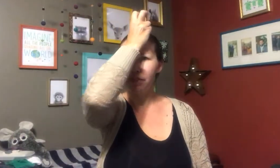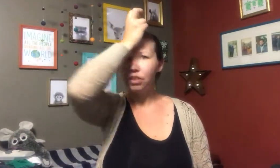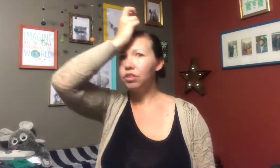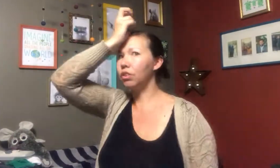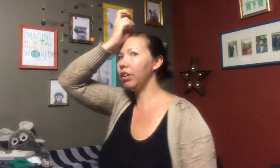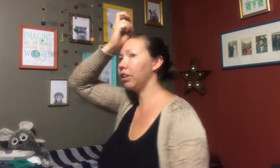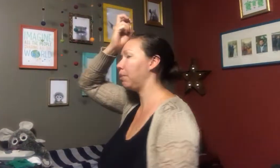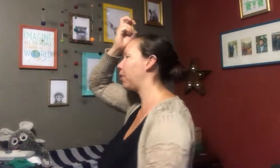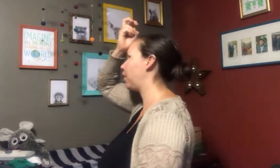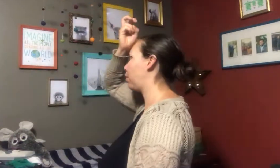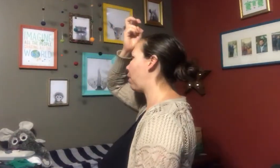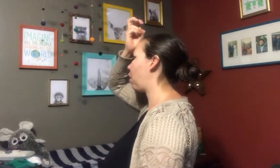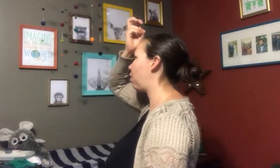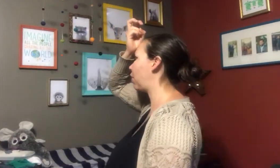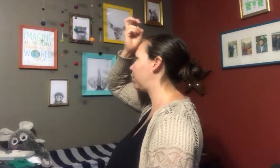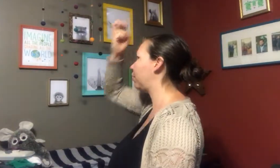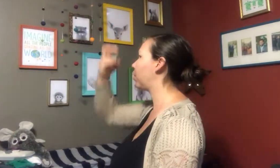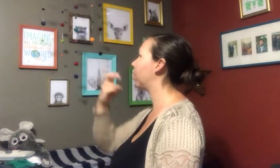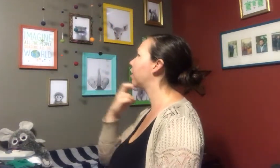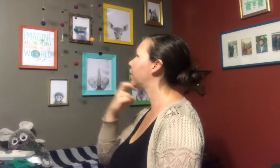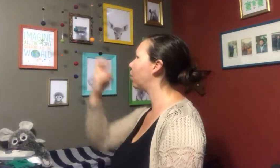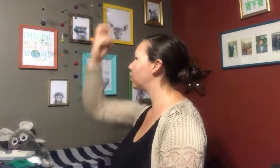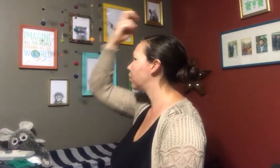So here you're putting your palm on your forehead. Goat.